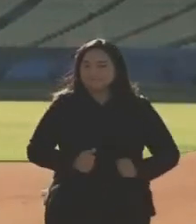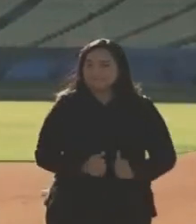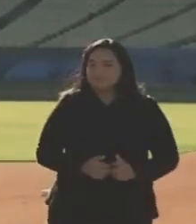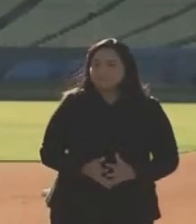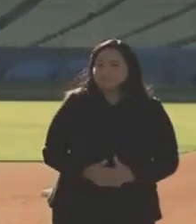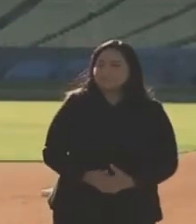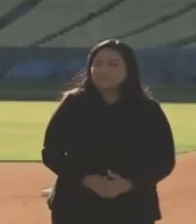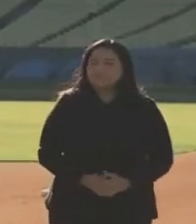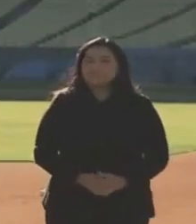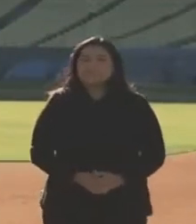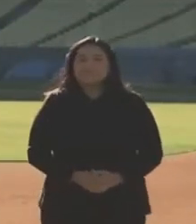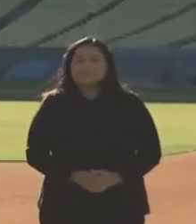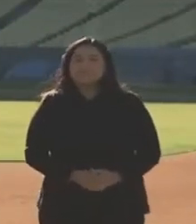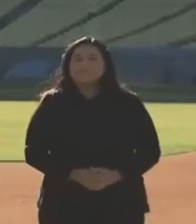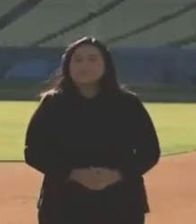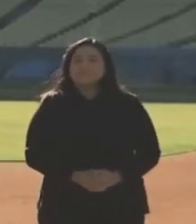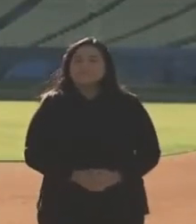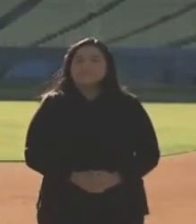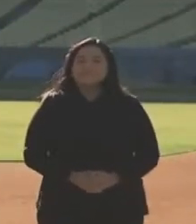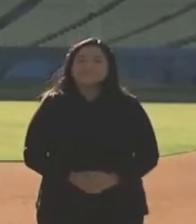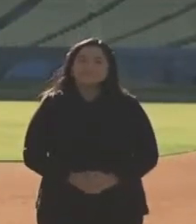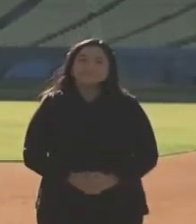Everything can be said has been said.